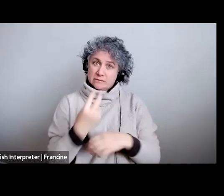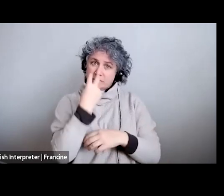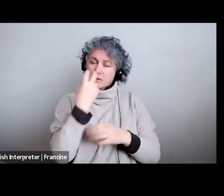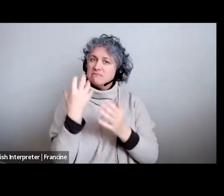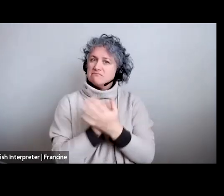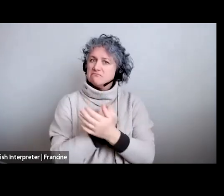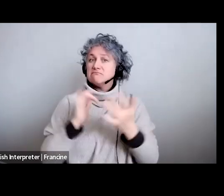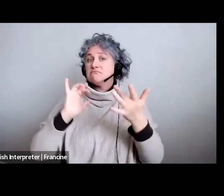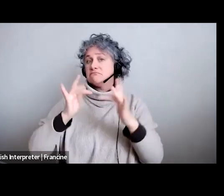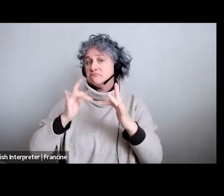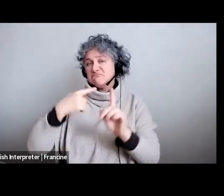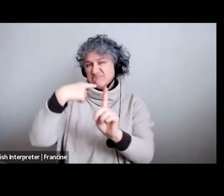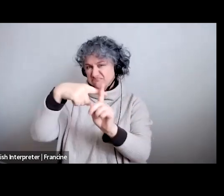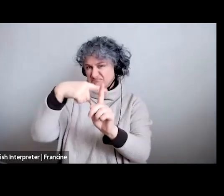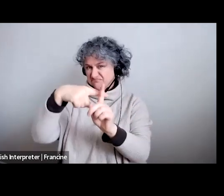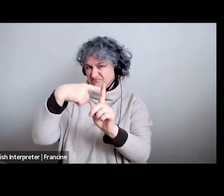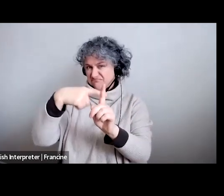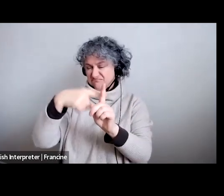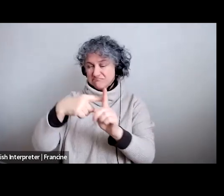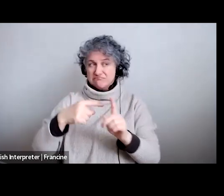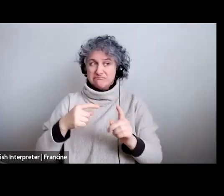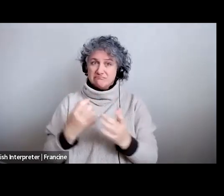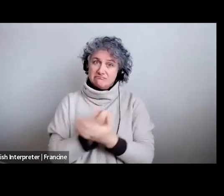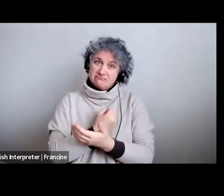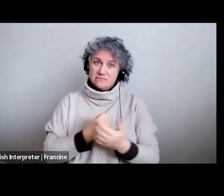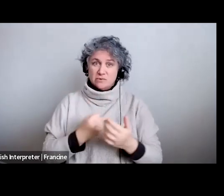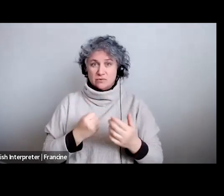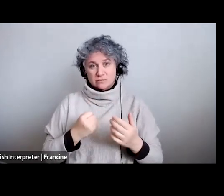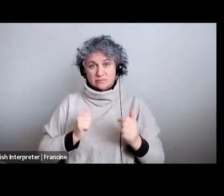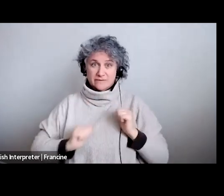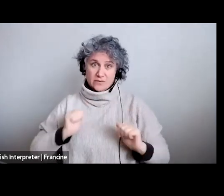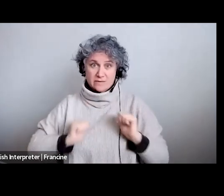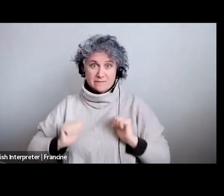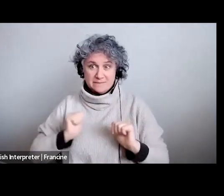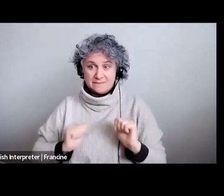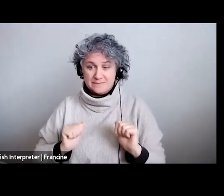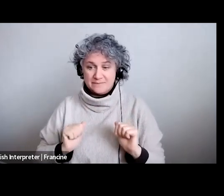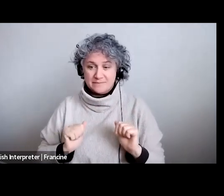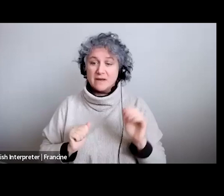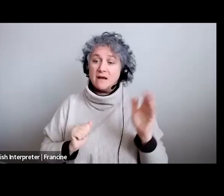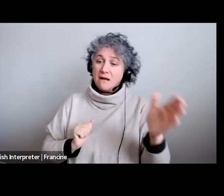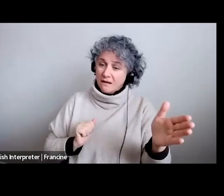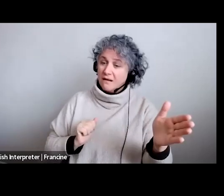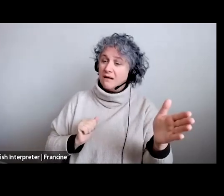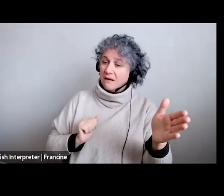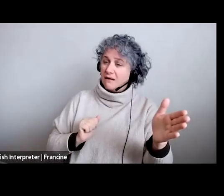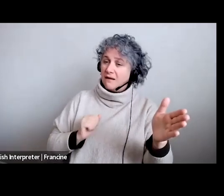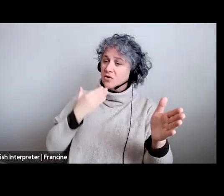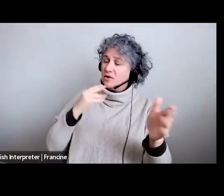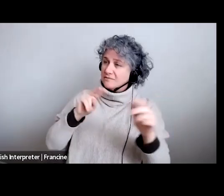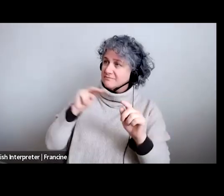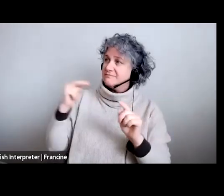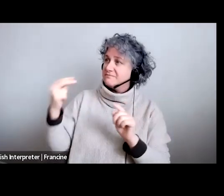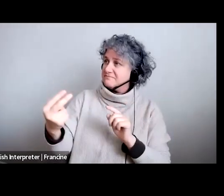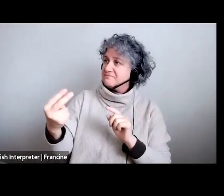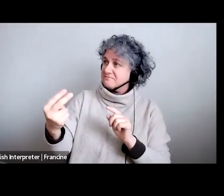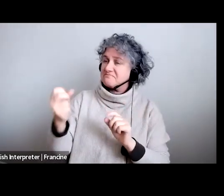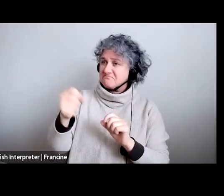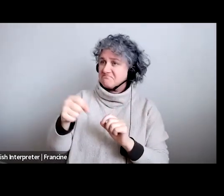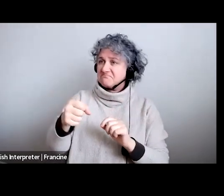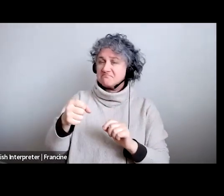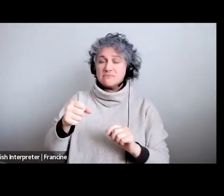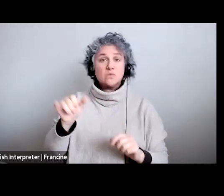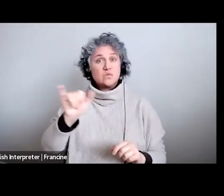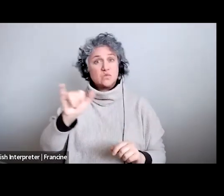think it's your your chance to perform that's a a nice way of looking at it i i certainly also recognize that